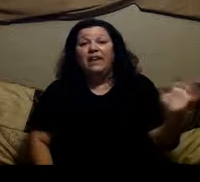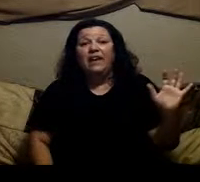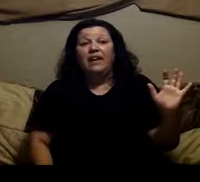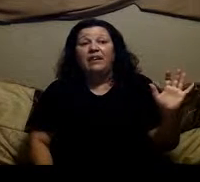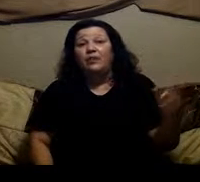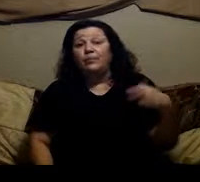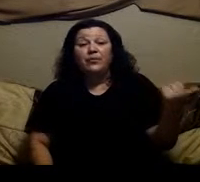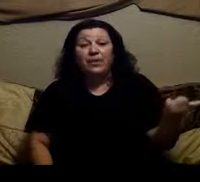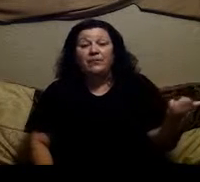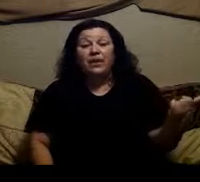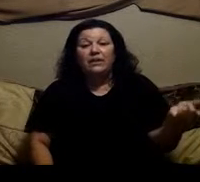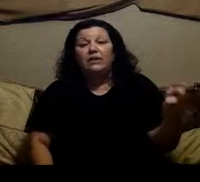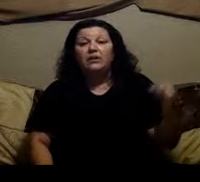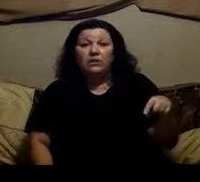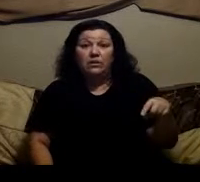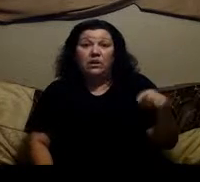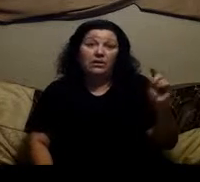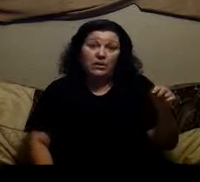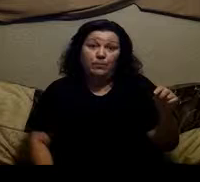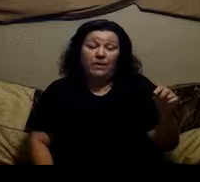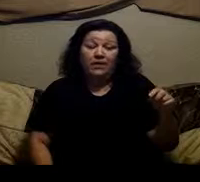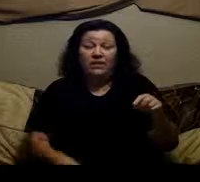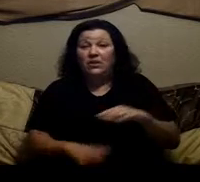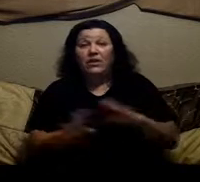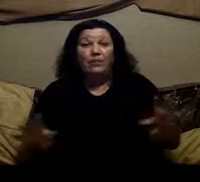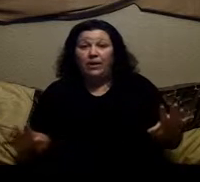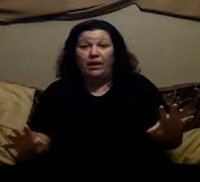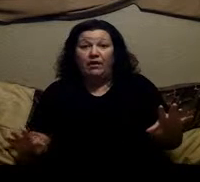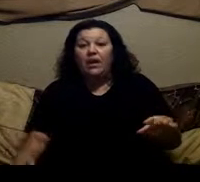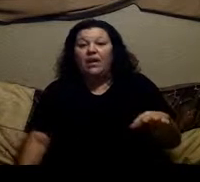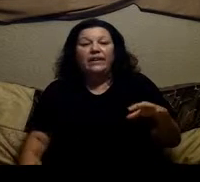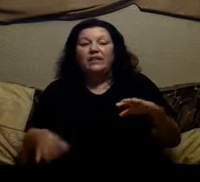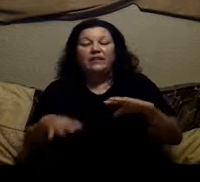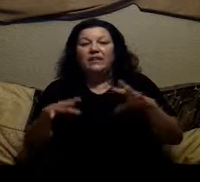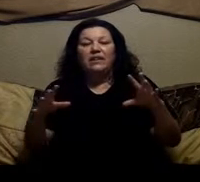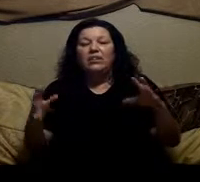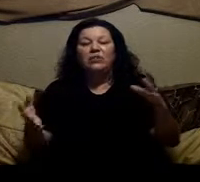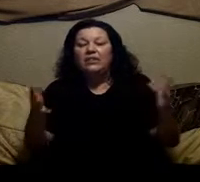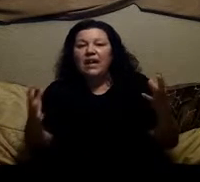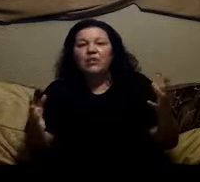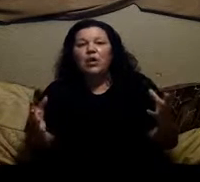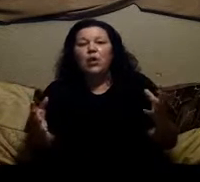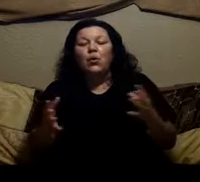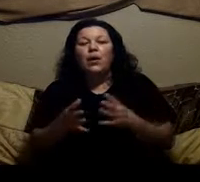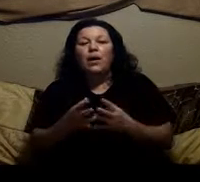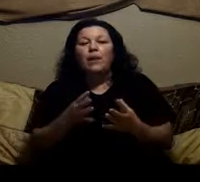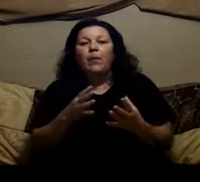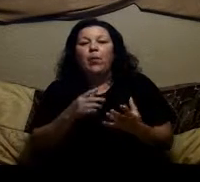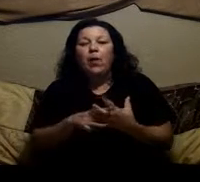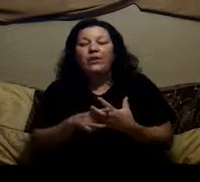and you're perfectly fine Tuesday you can eat peanuts and you can have a breakout it's you just never know What